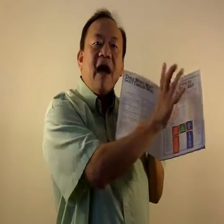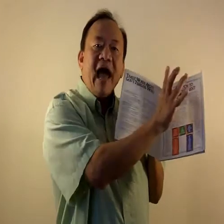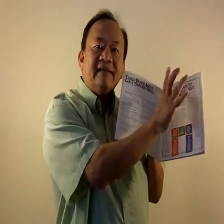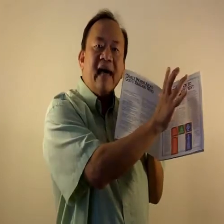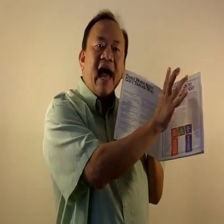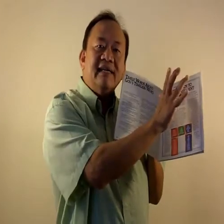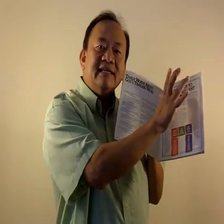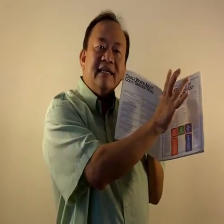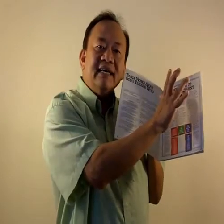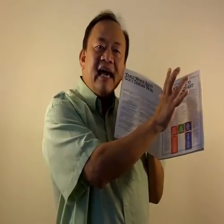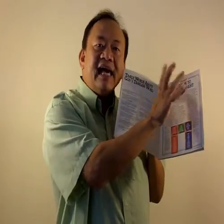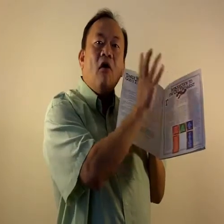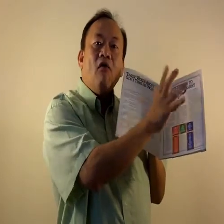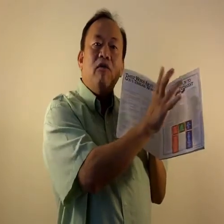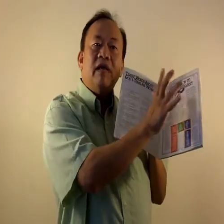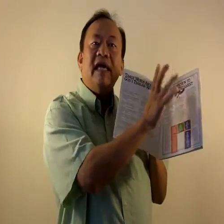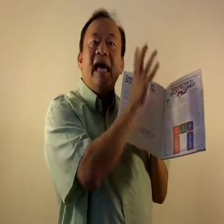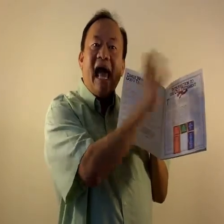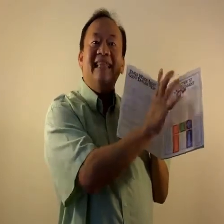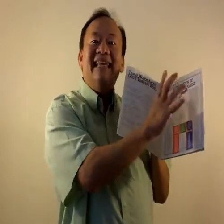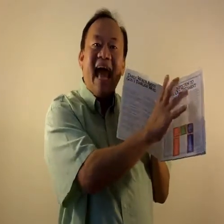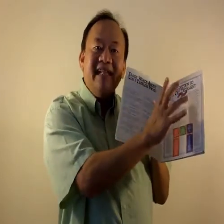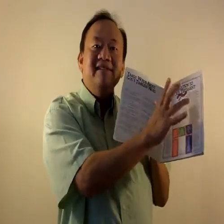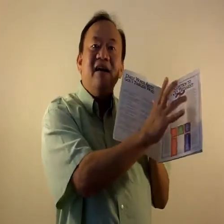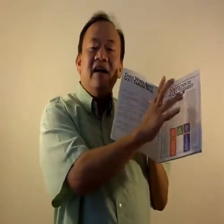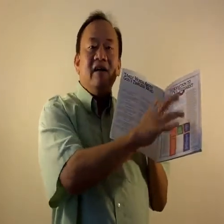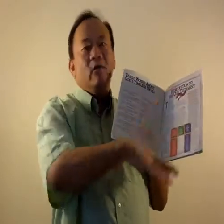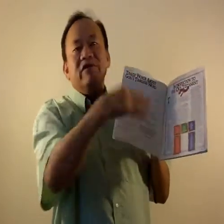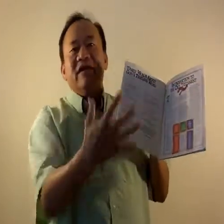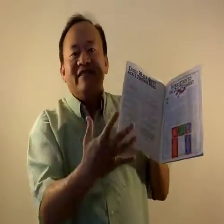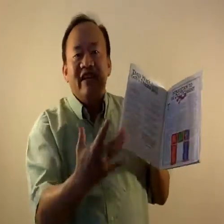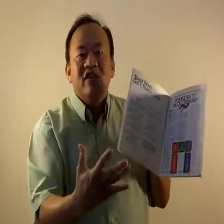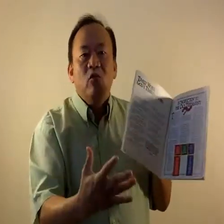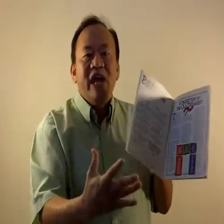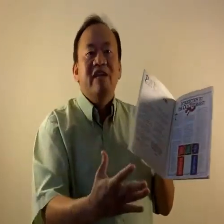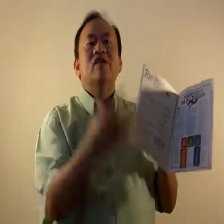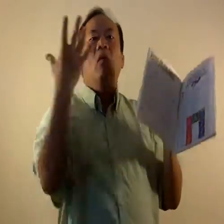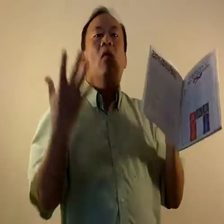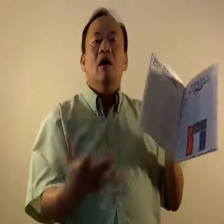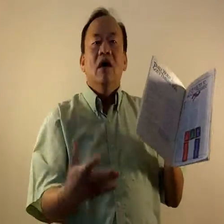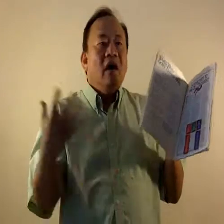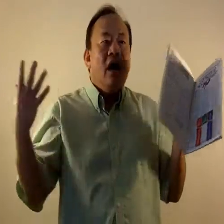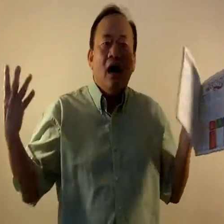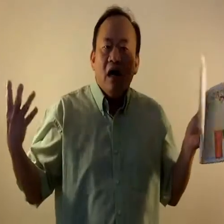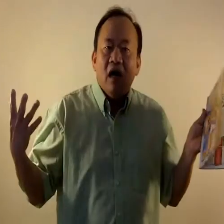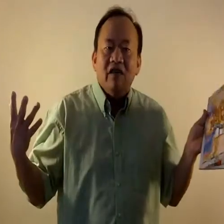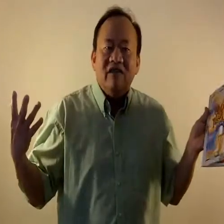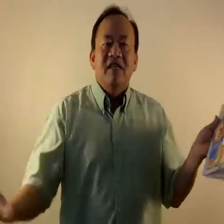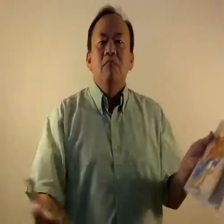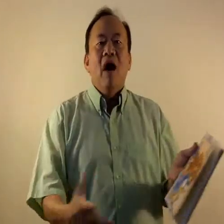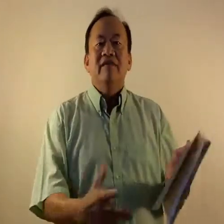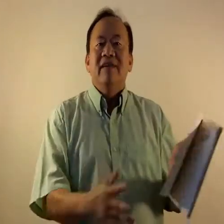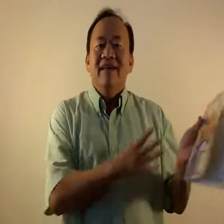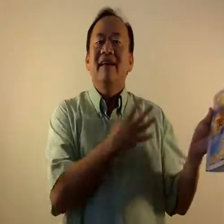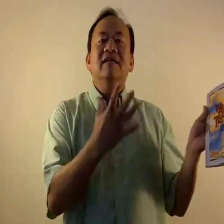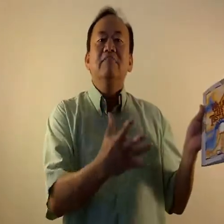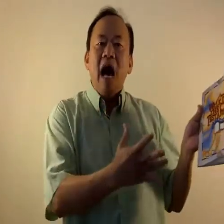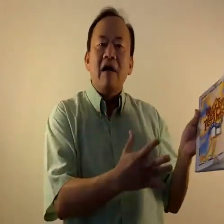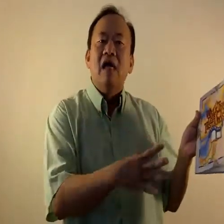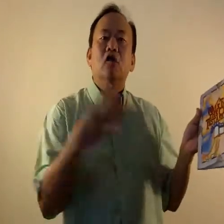unpack that and hopefully at the end, whether it's six weeks or six months, it doesn't matter